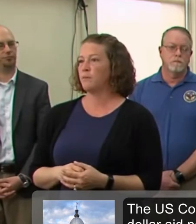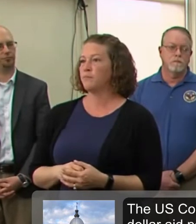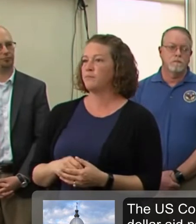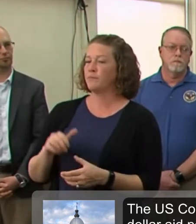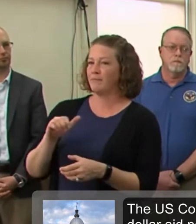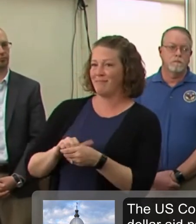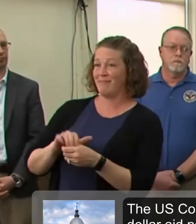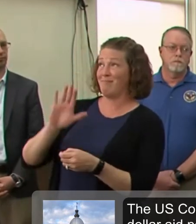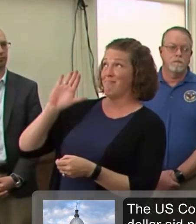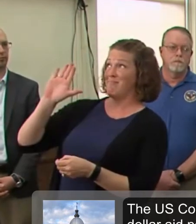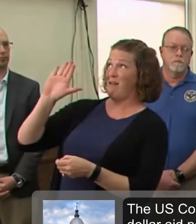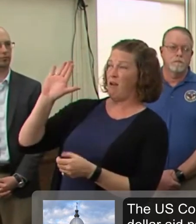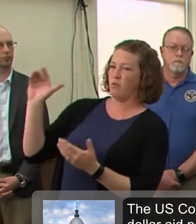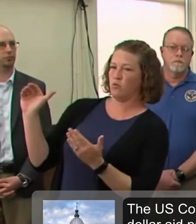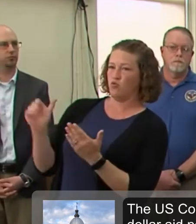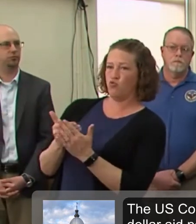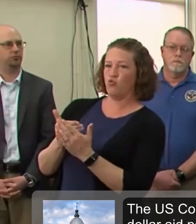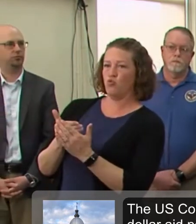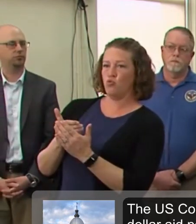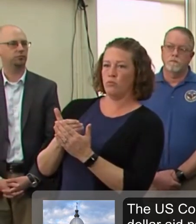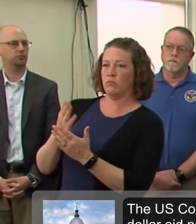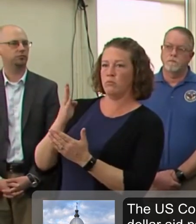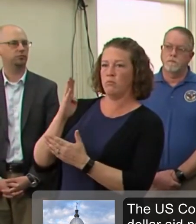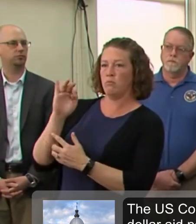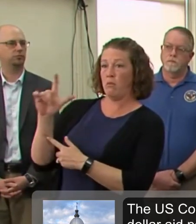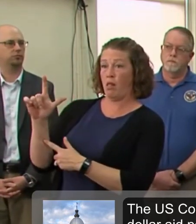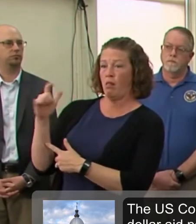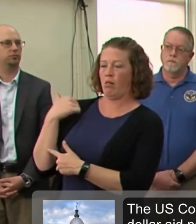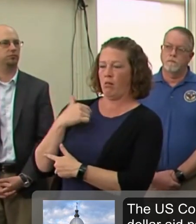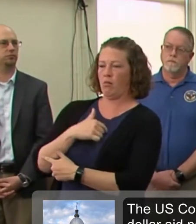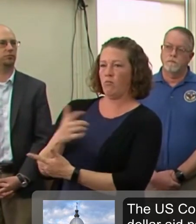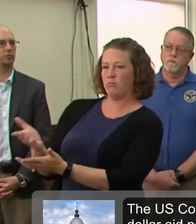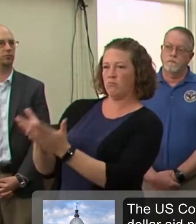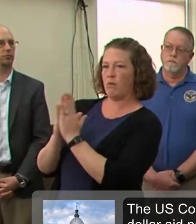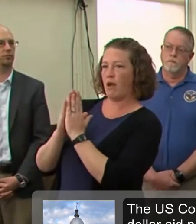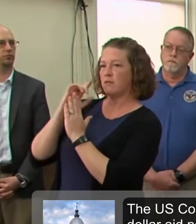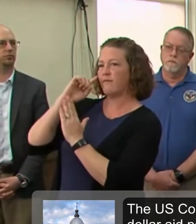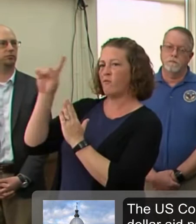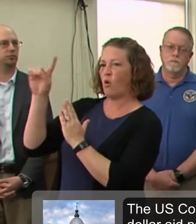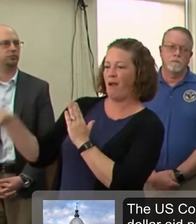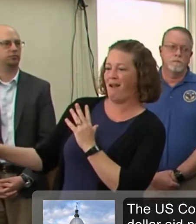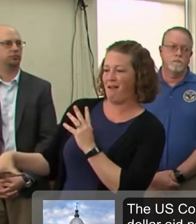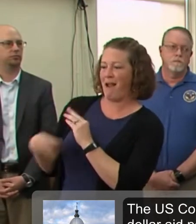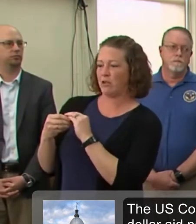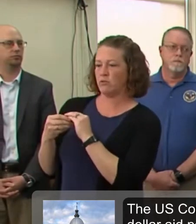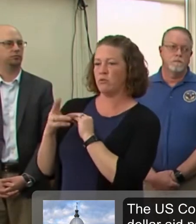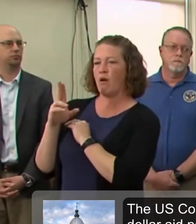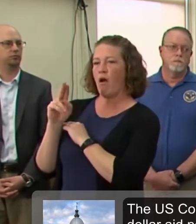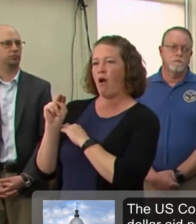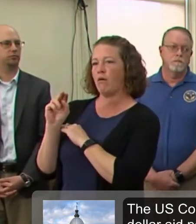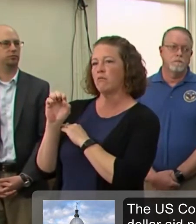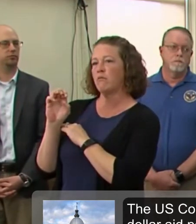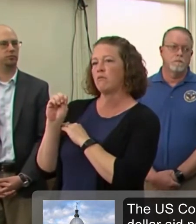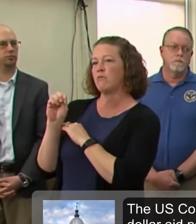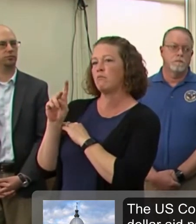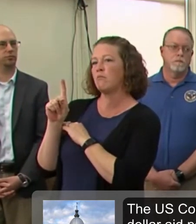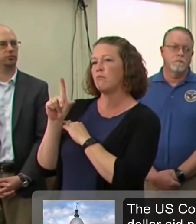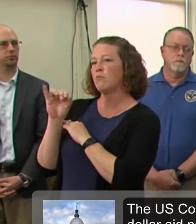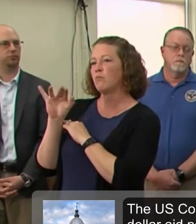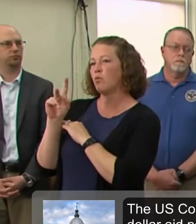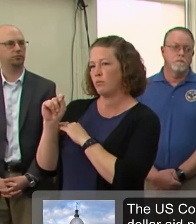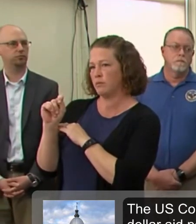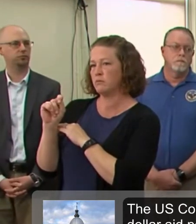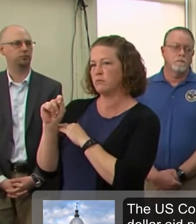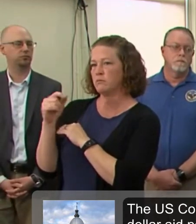they're passing, that there is an additional amount of unemployment available. That's what we think is the right way to handle